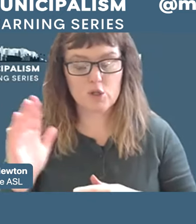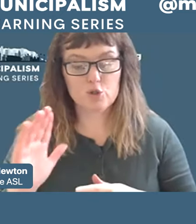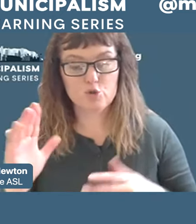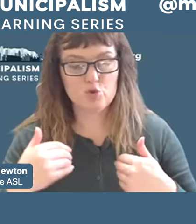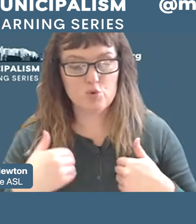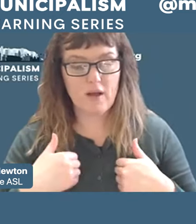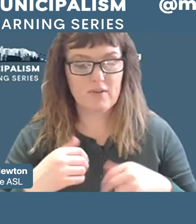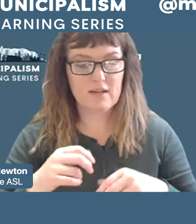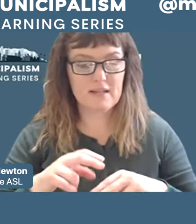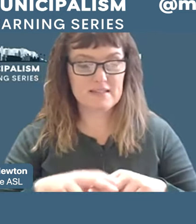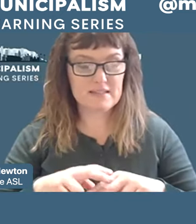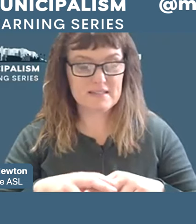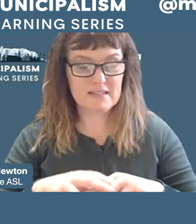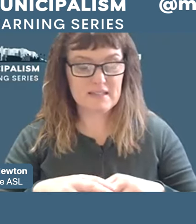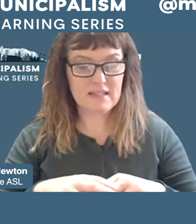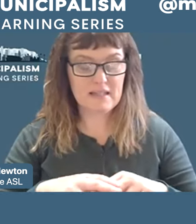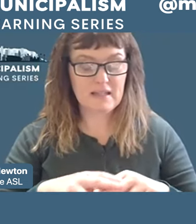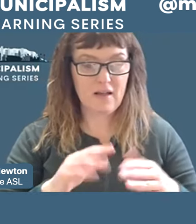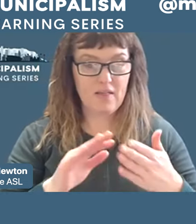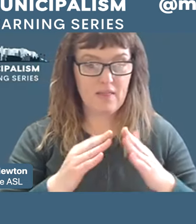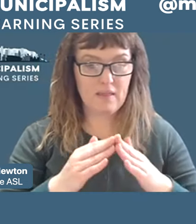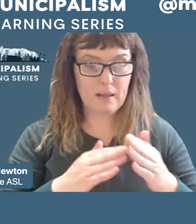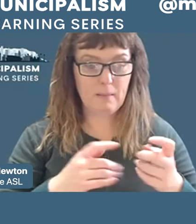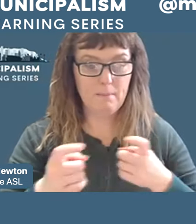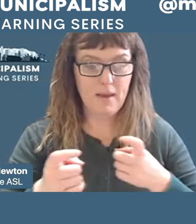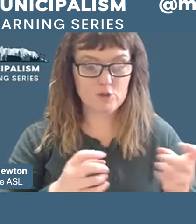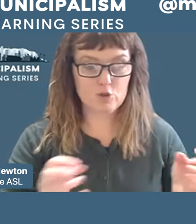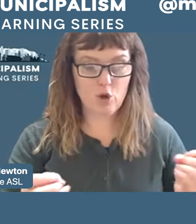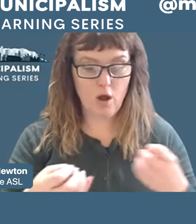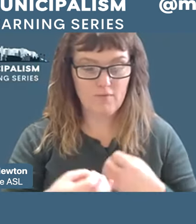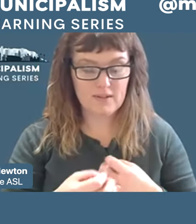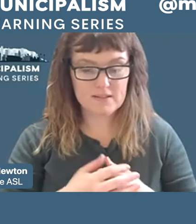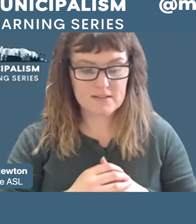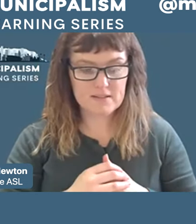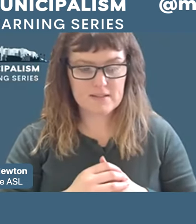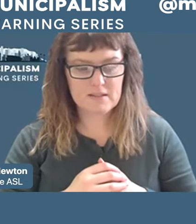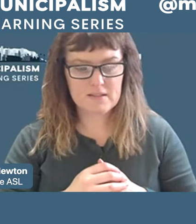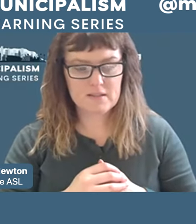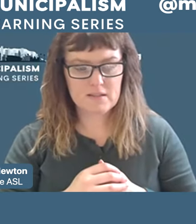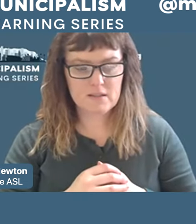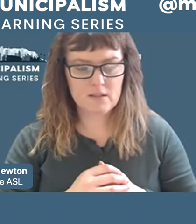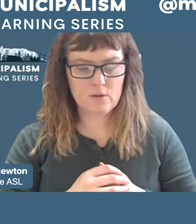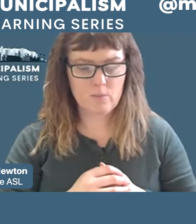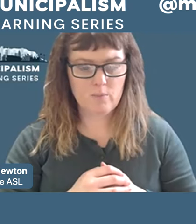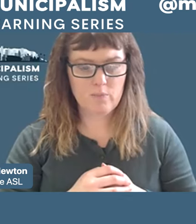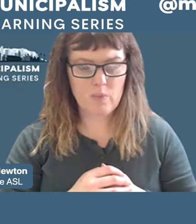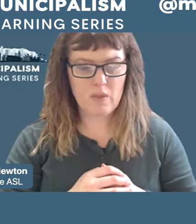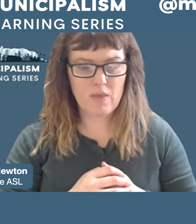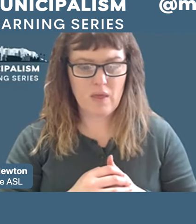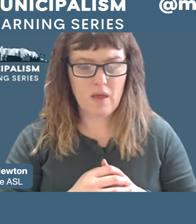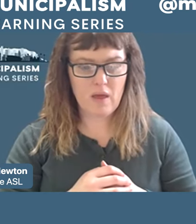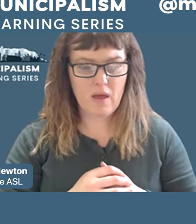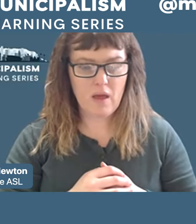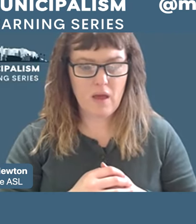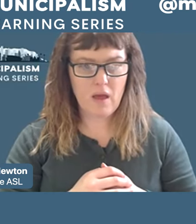and over the years we have been able to win more power and